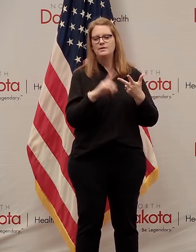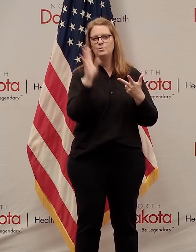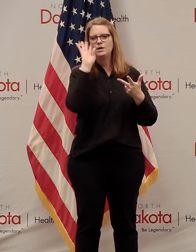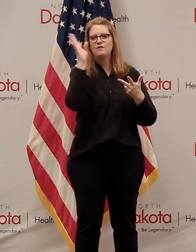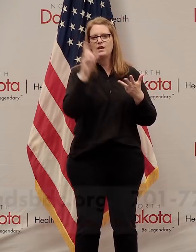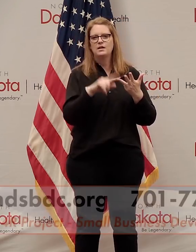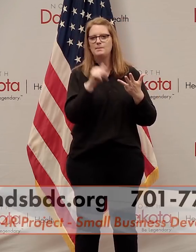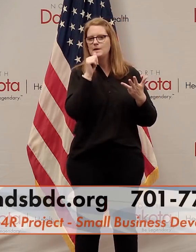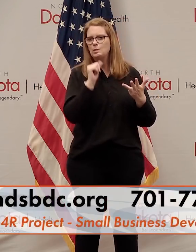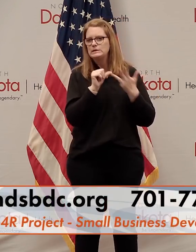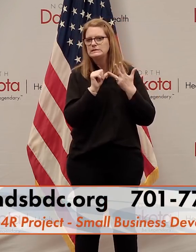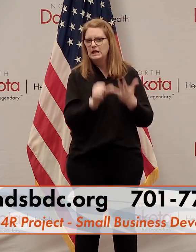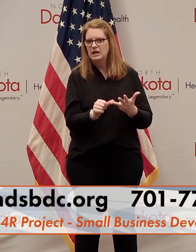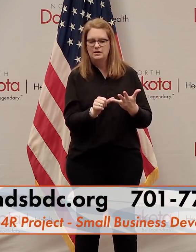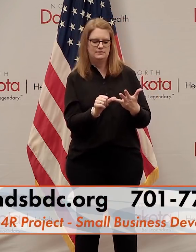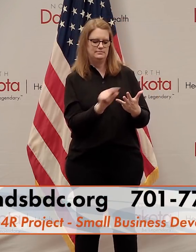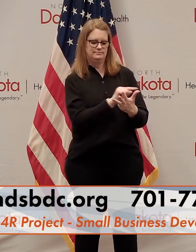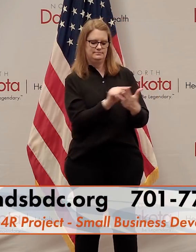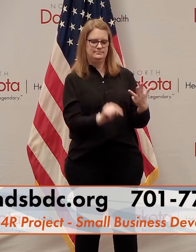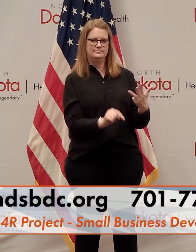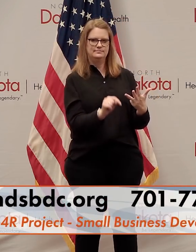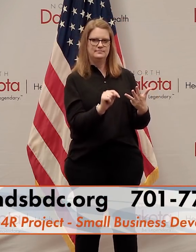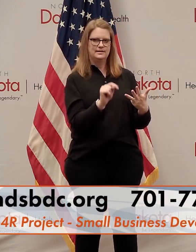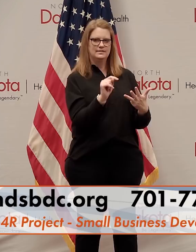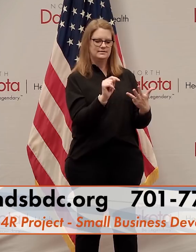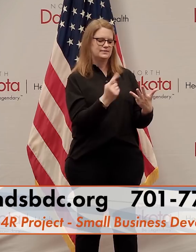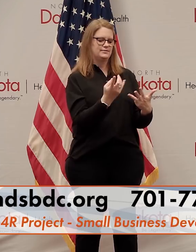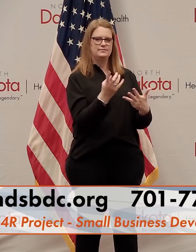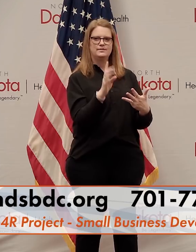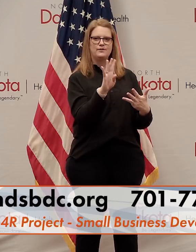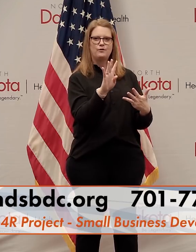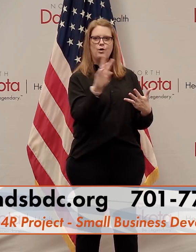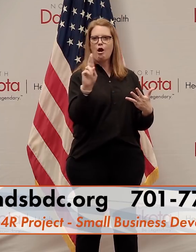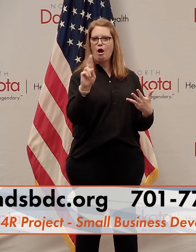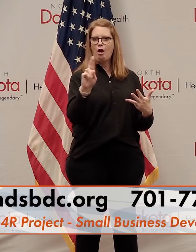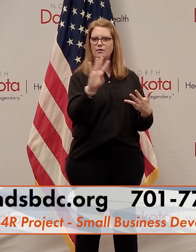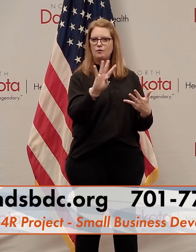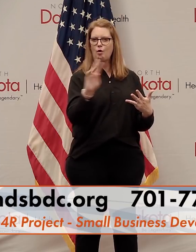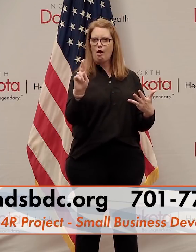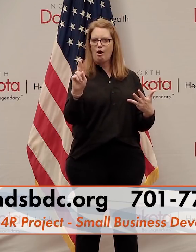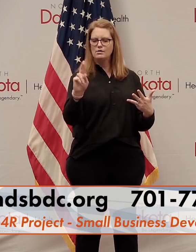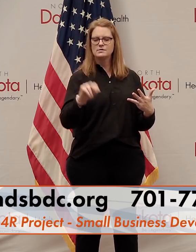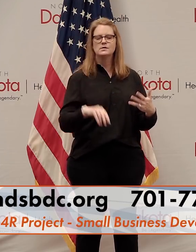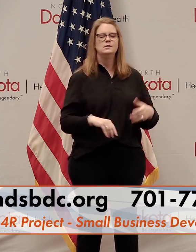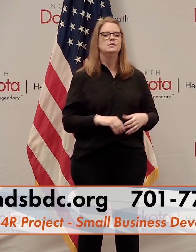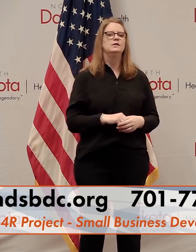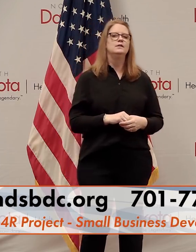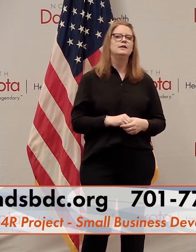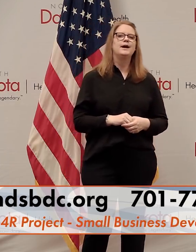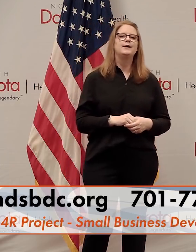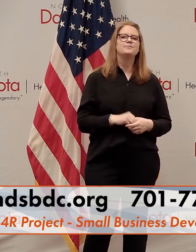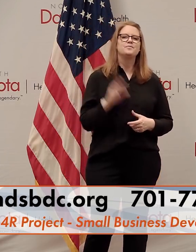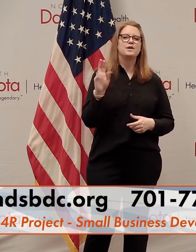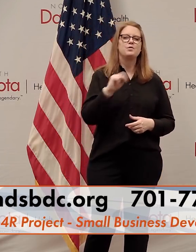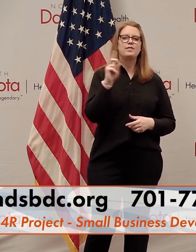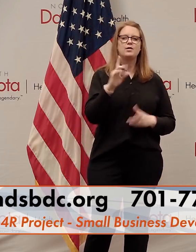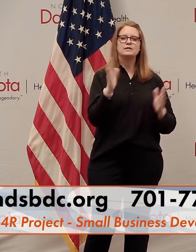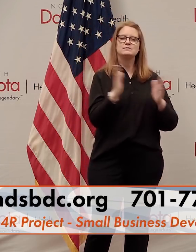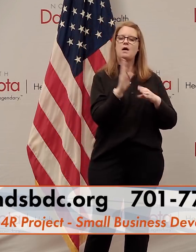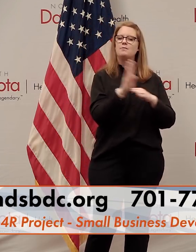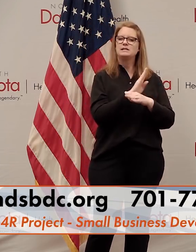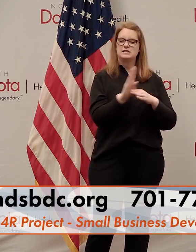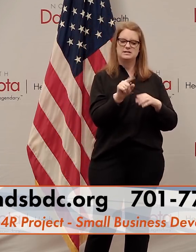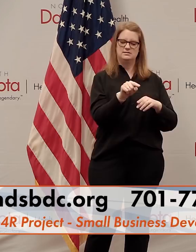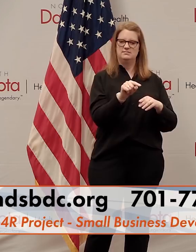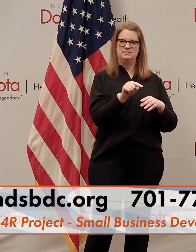Resilient is the 4R project, not 4H, 4R. The North Dakota small business can